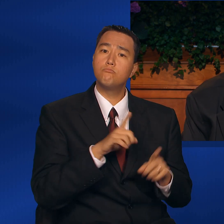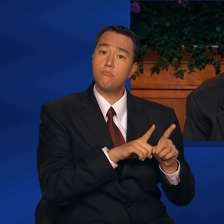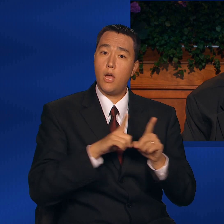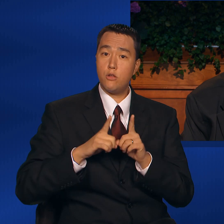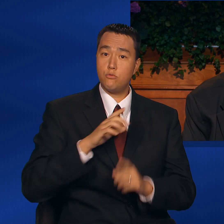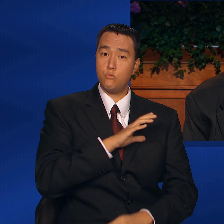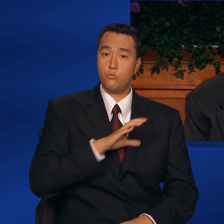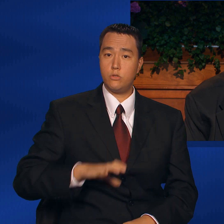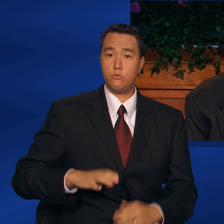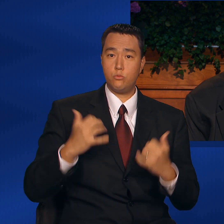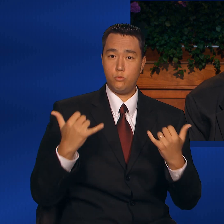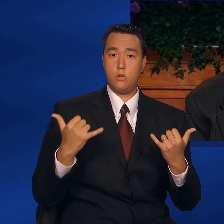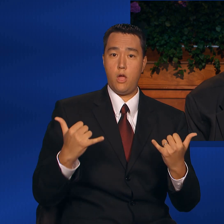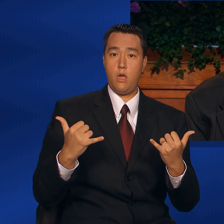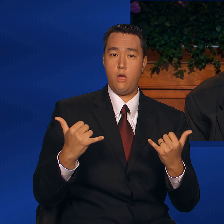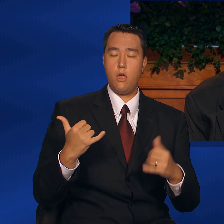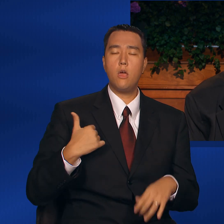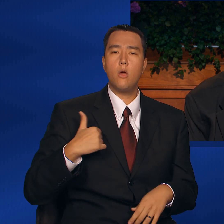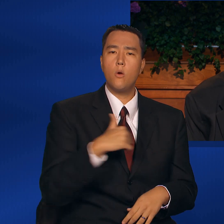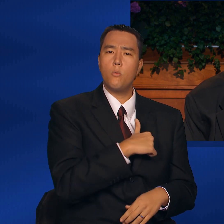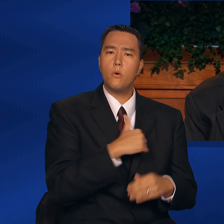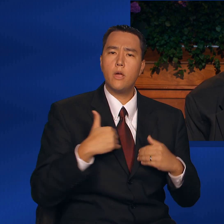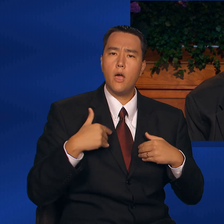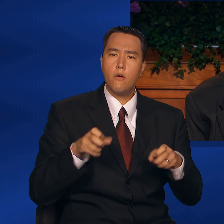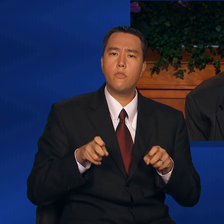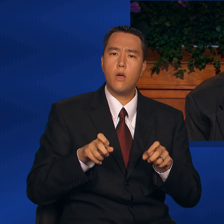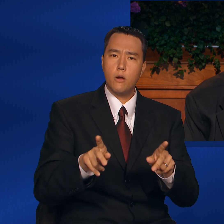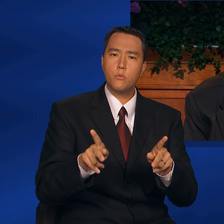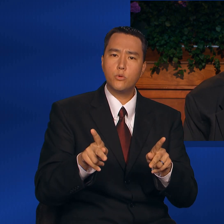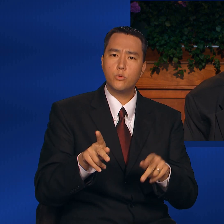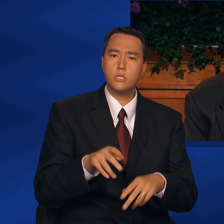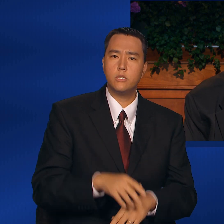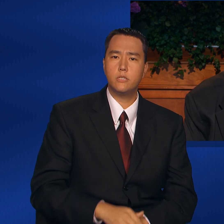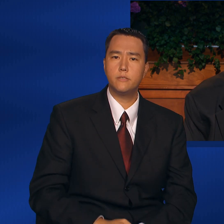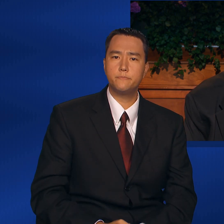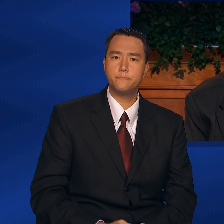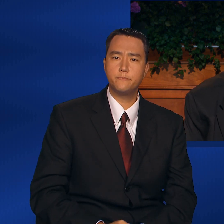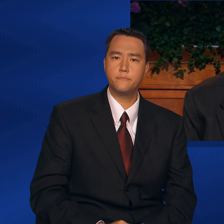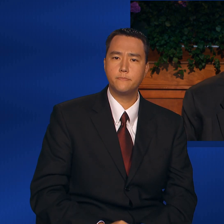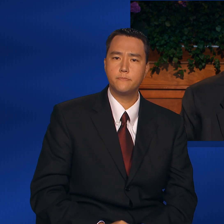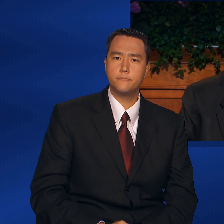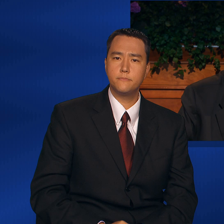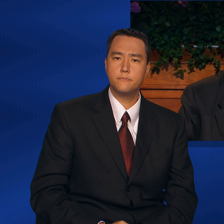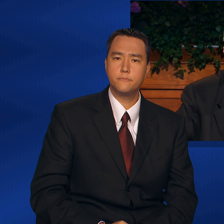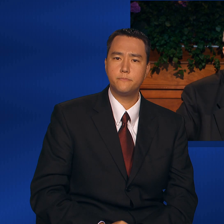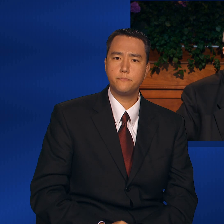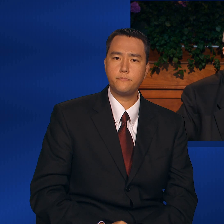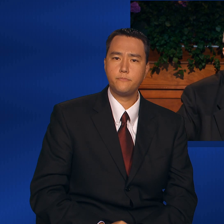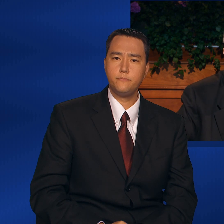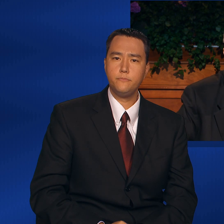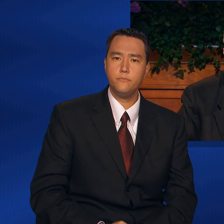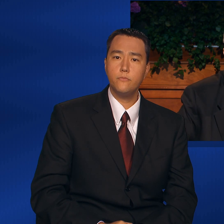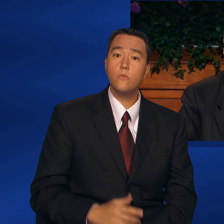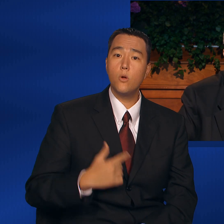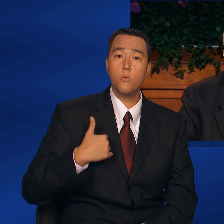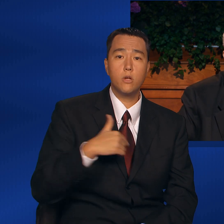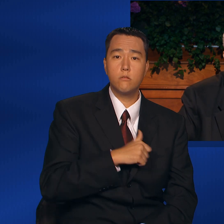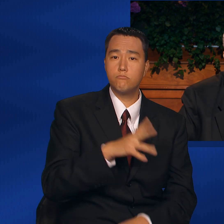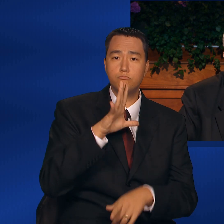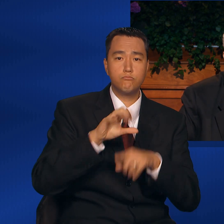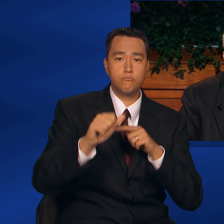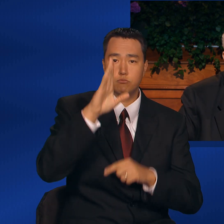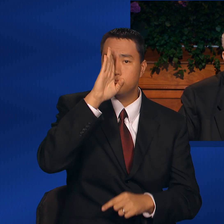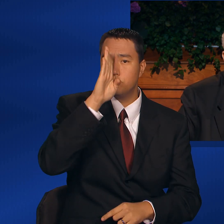we have the opportunity to go straightaway